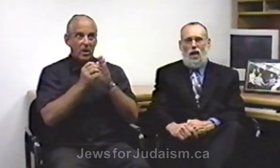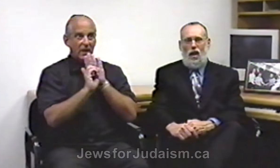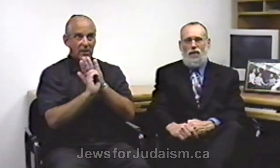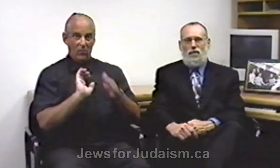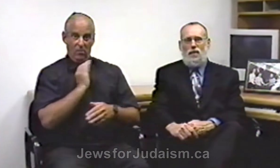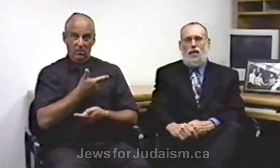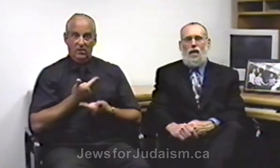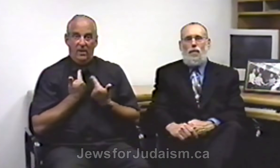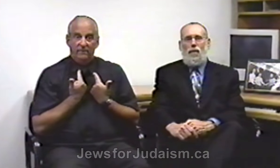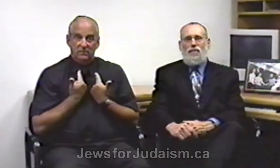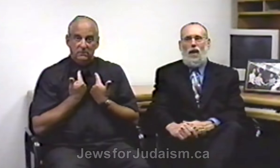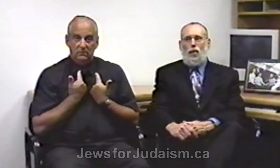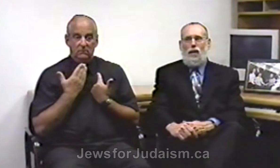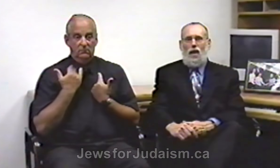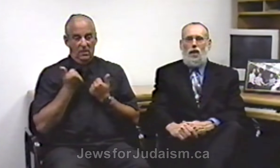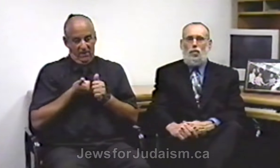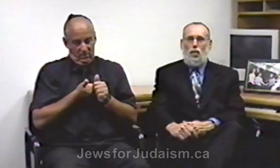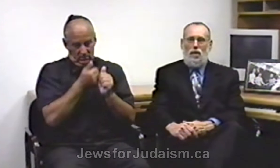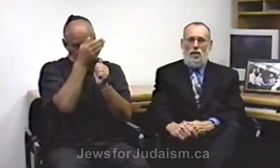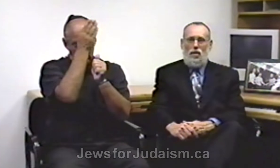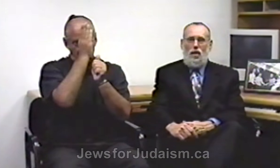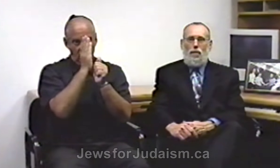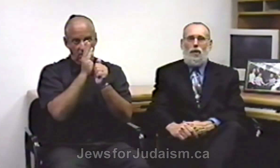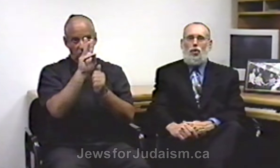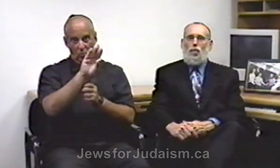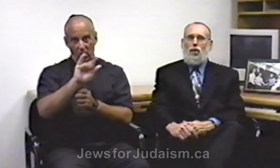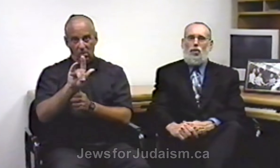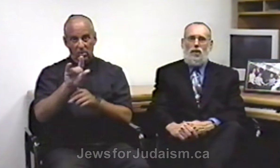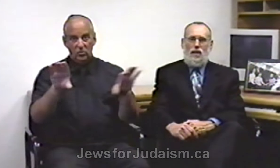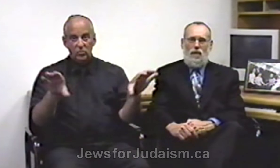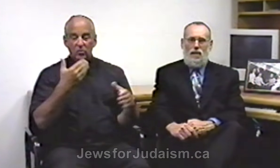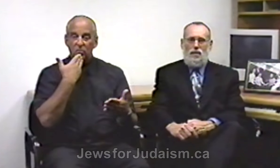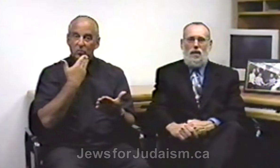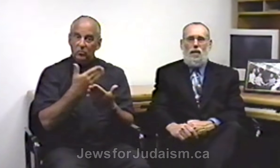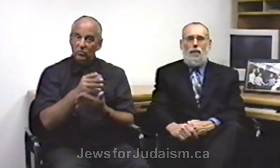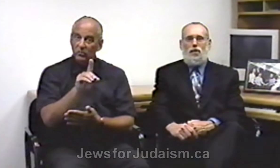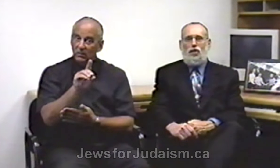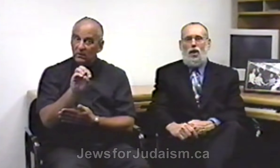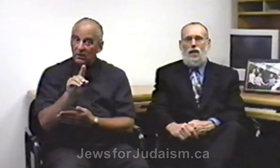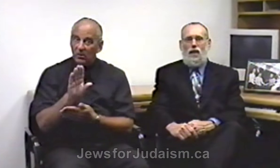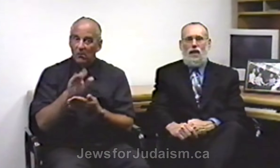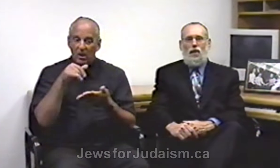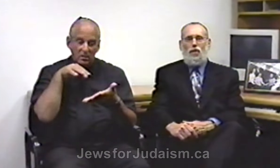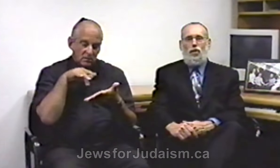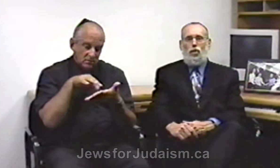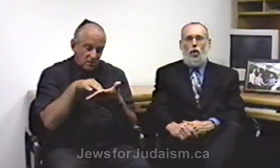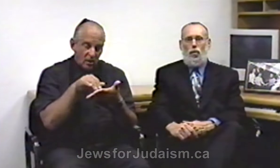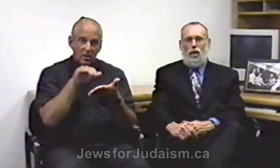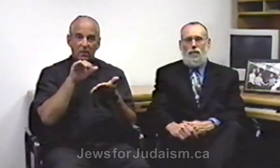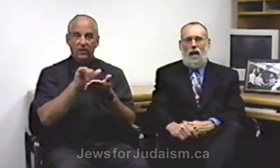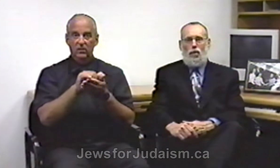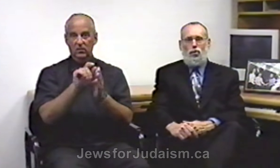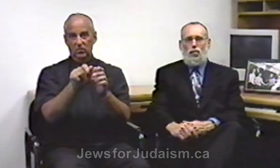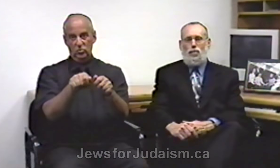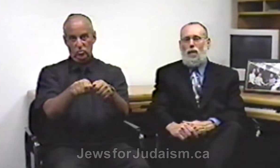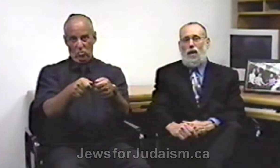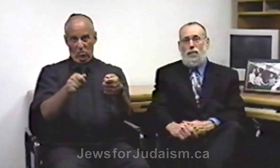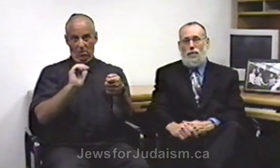lives, by following God's will, by doing good deeds, by studying the Torah, our Jewish Bible.